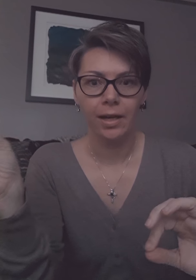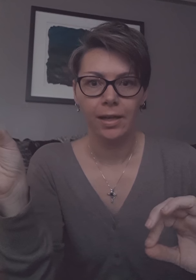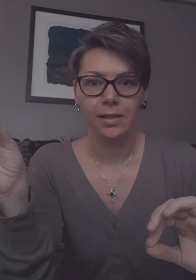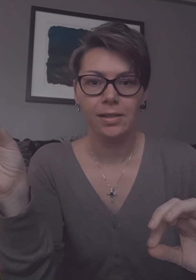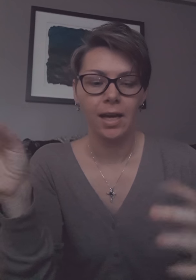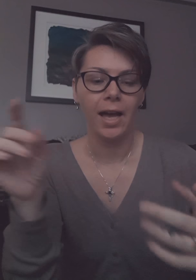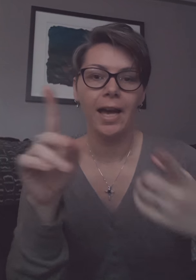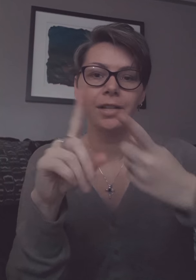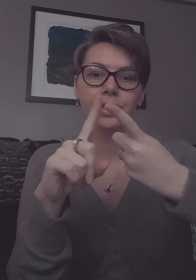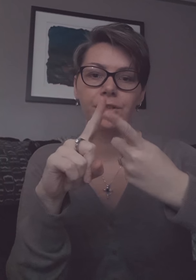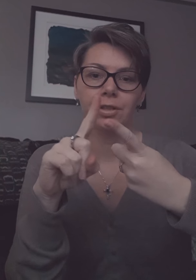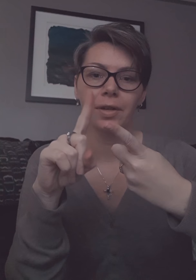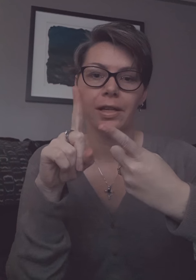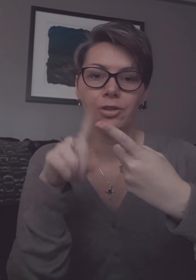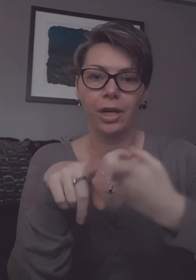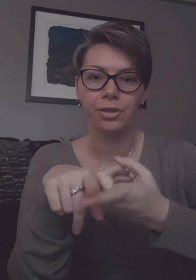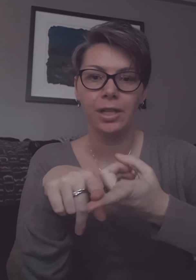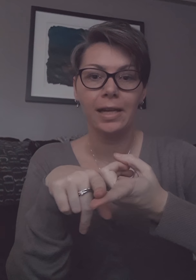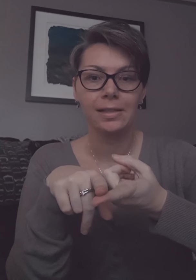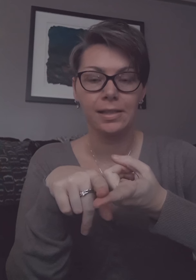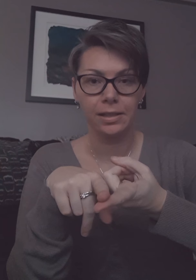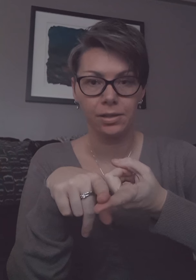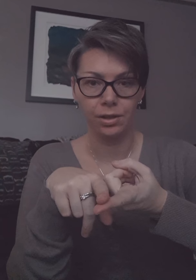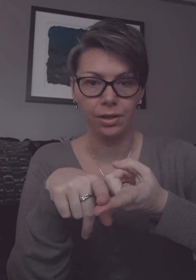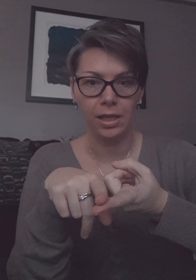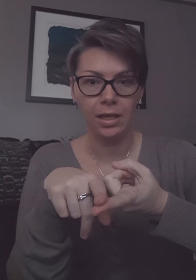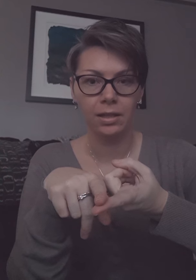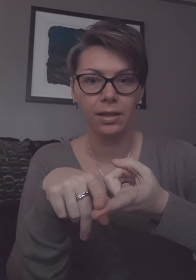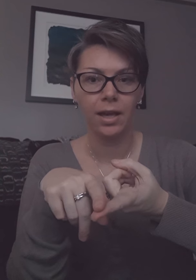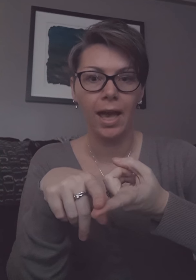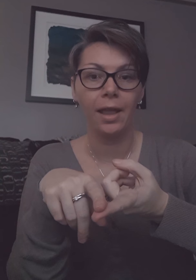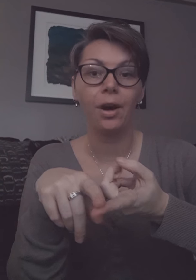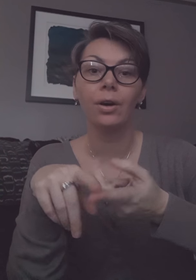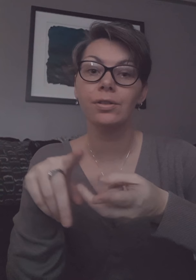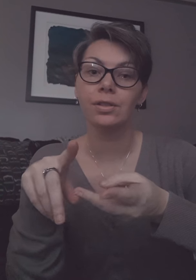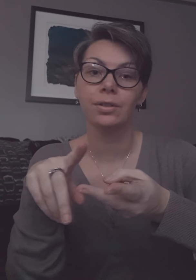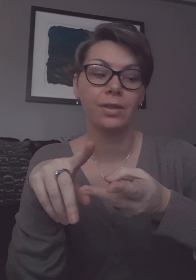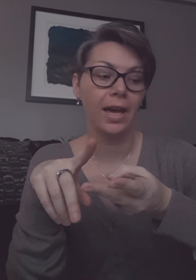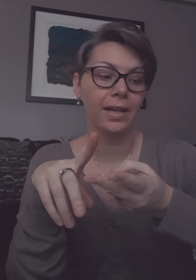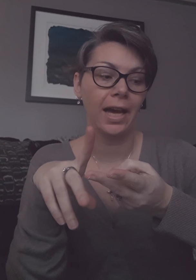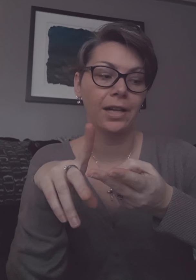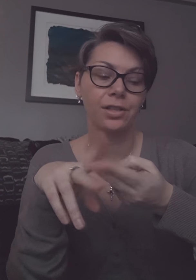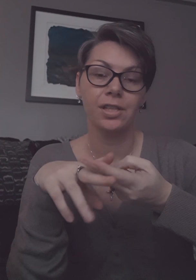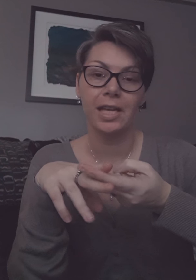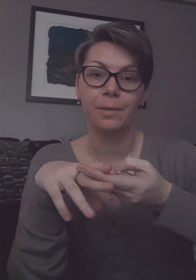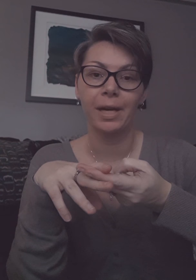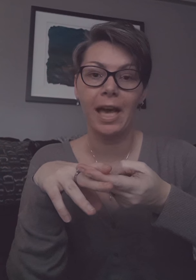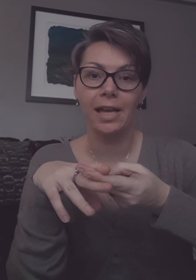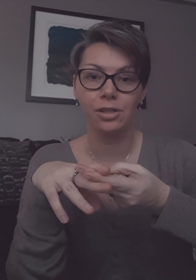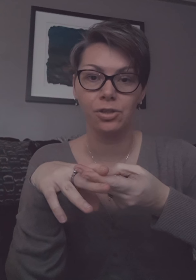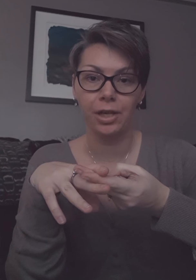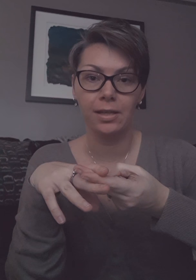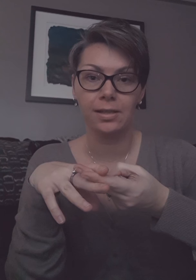I had to do an injection at 6 30 and I also then had to take my Estrace